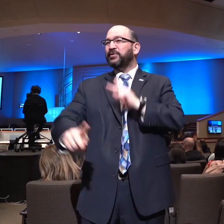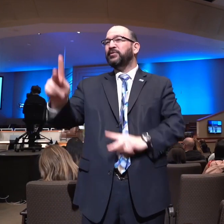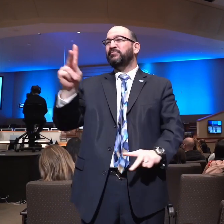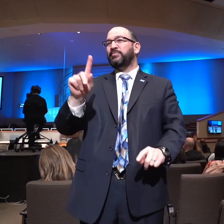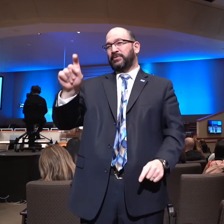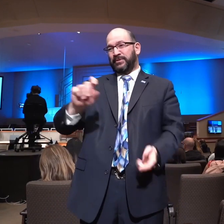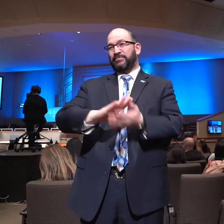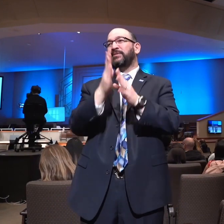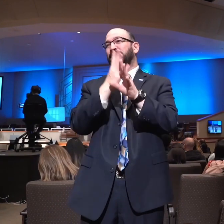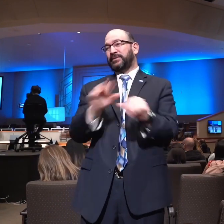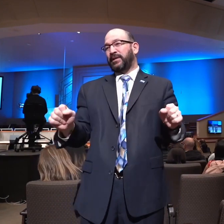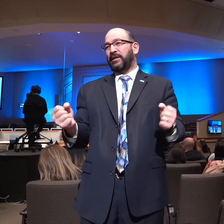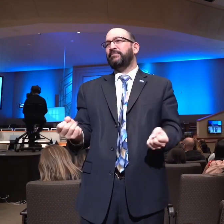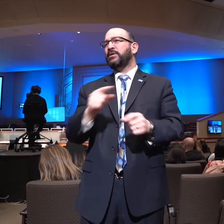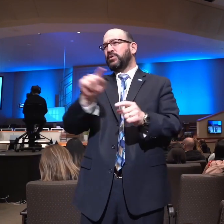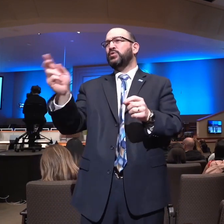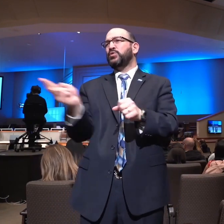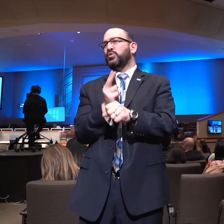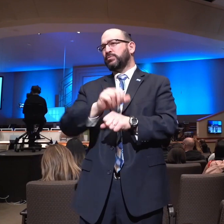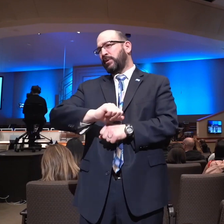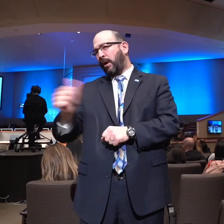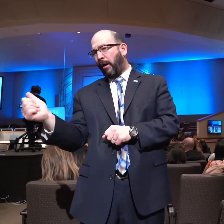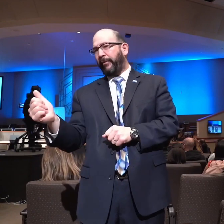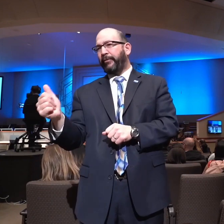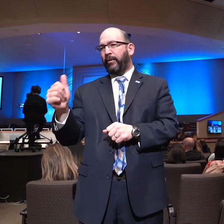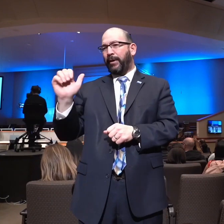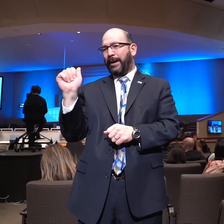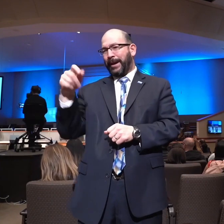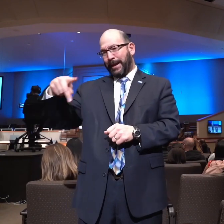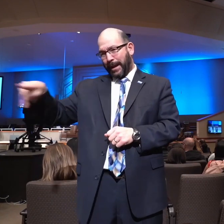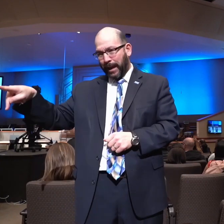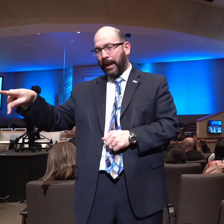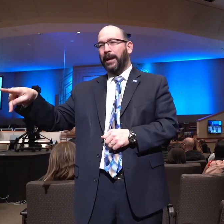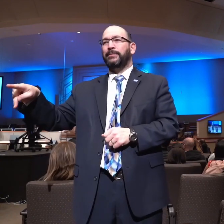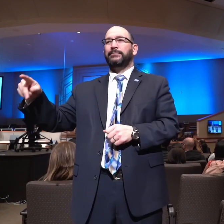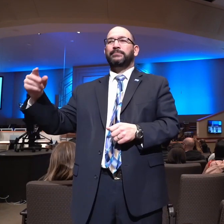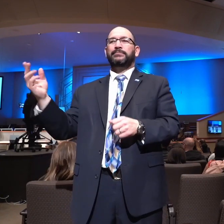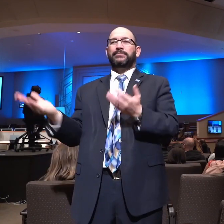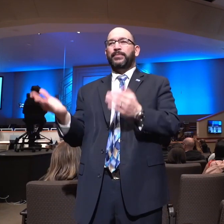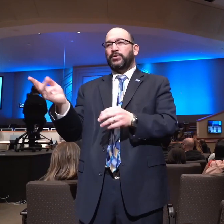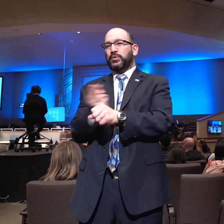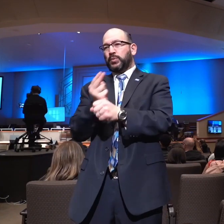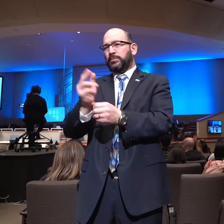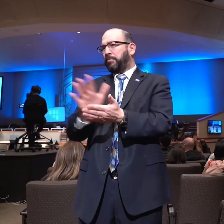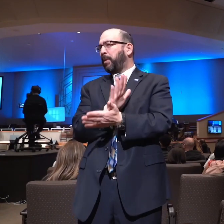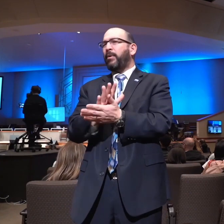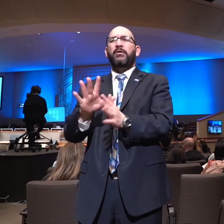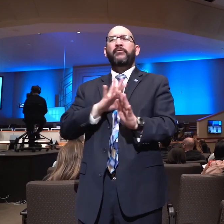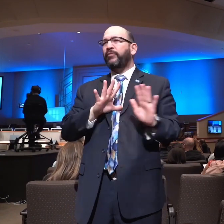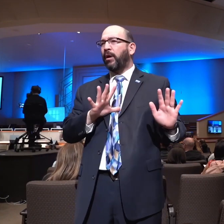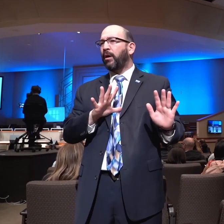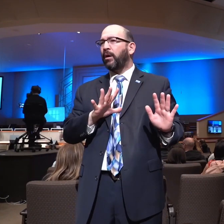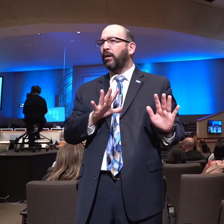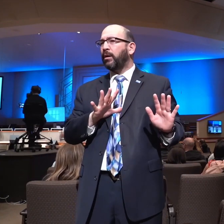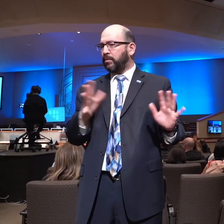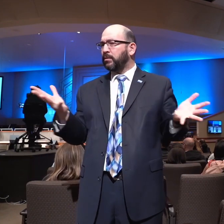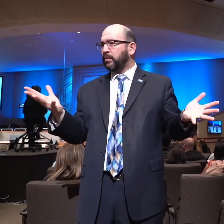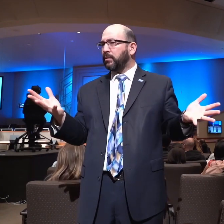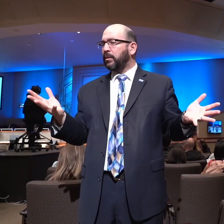Many of you use different apps and you put names on those apps and some use pieces of paper. Why did I begin encouraging that years ago? Well, so